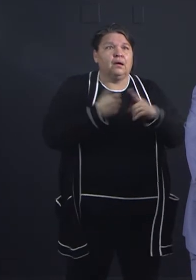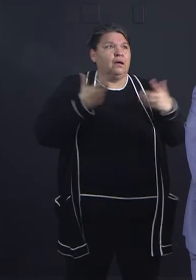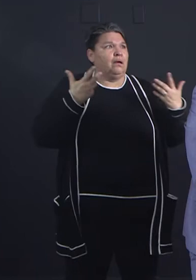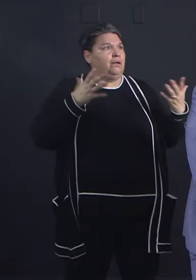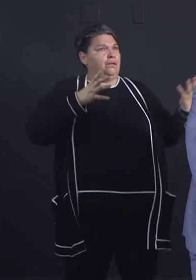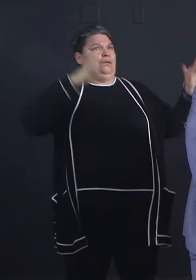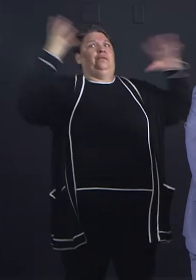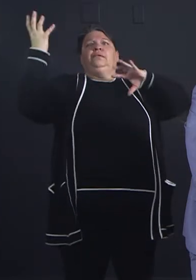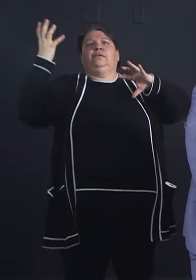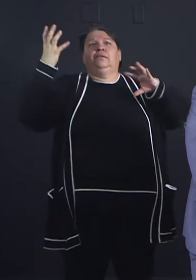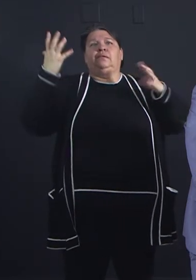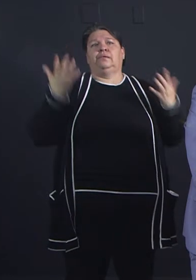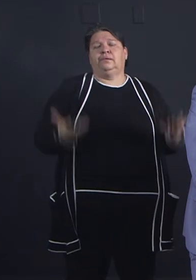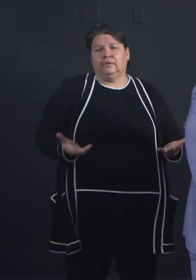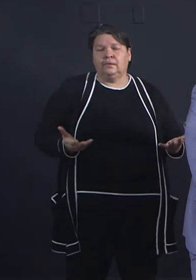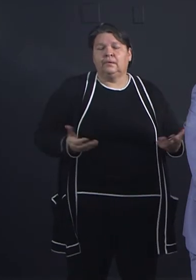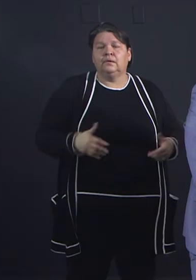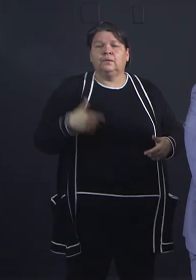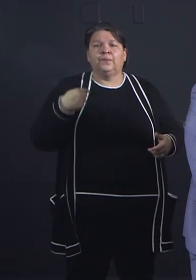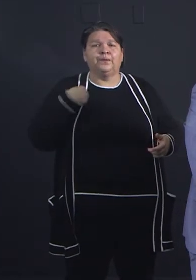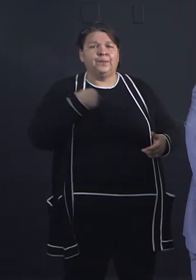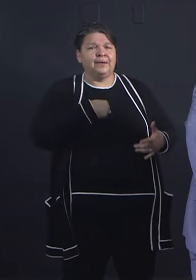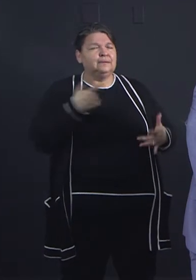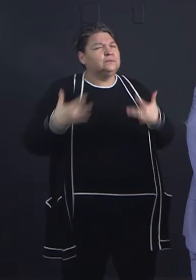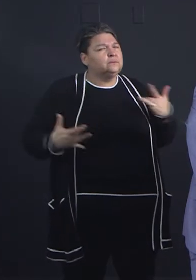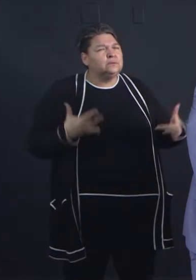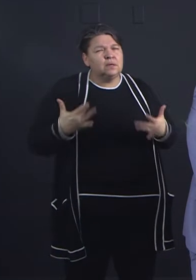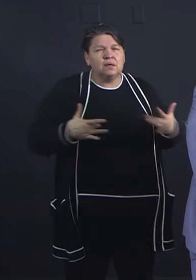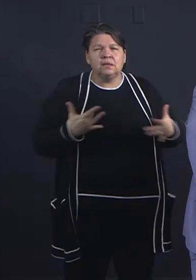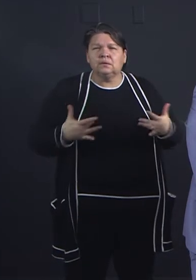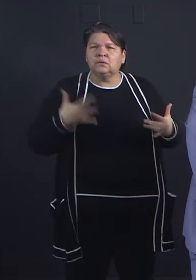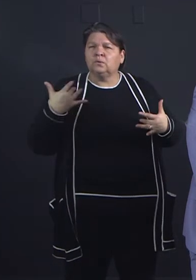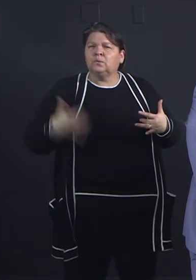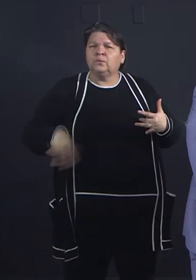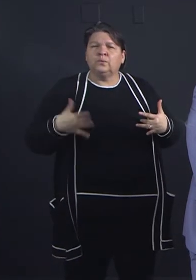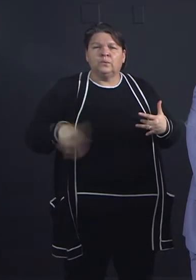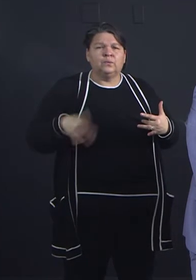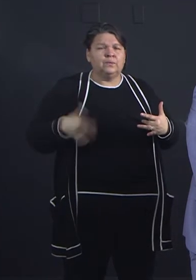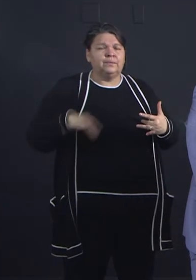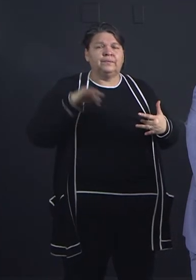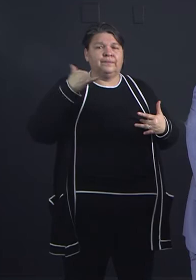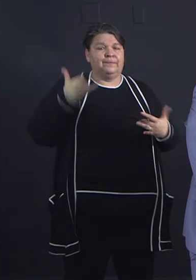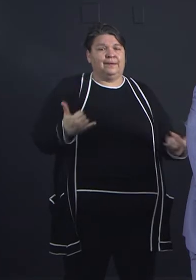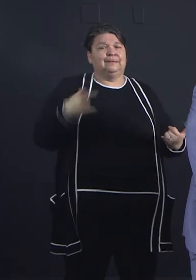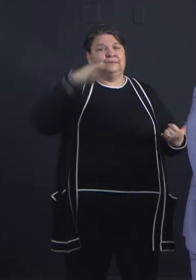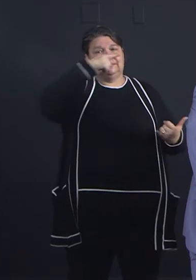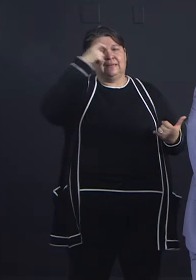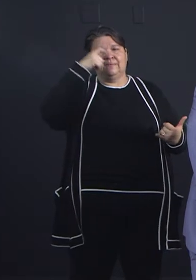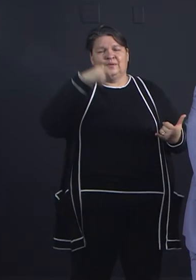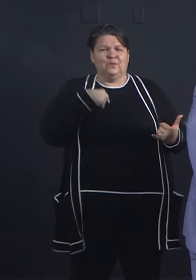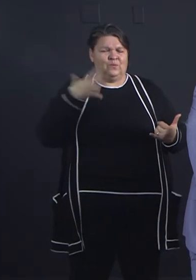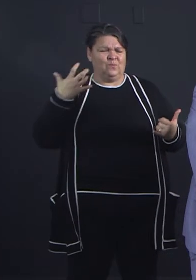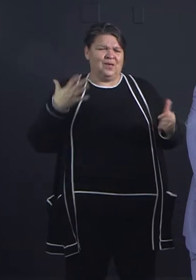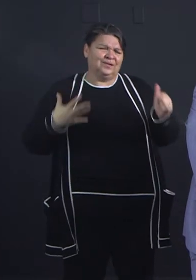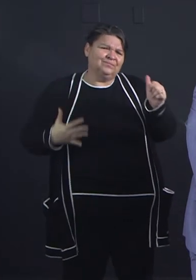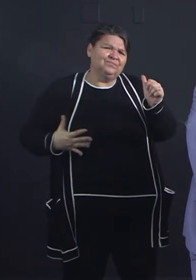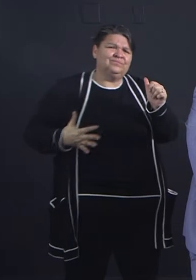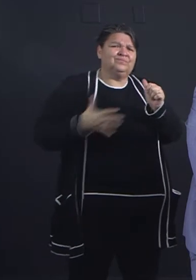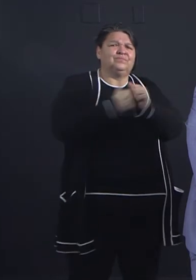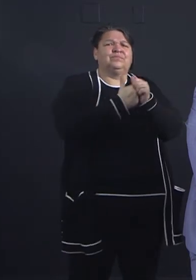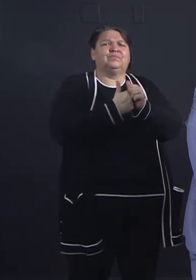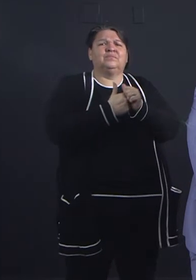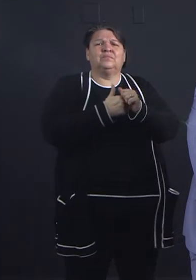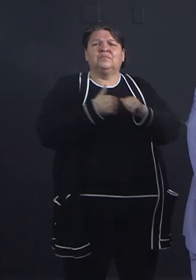what we were going to do in terms of performance this year. But we want to make that time up this summer, and we're going to be calling on all hands on deck for